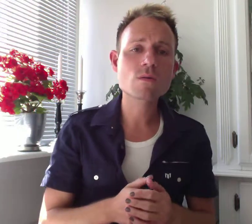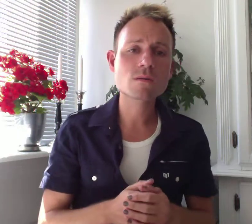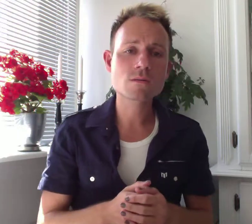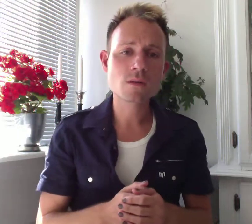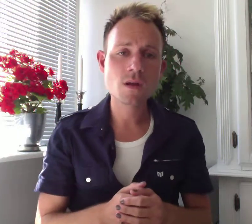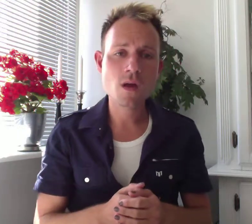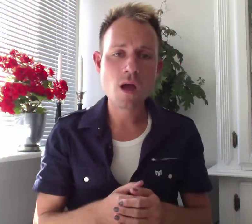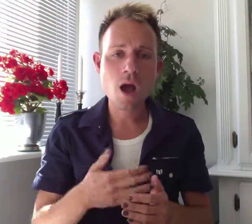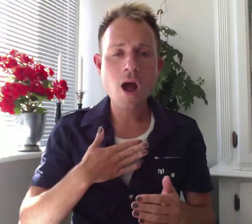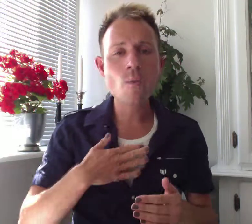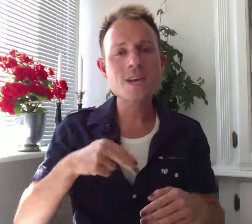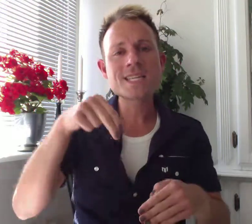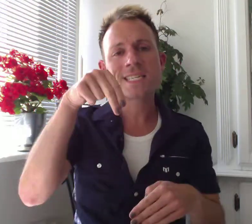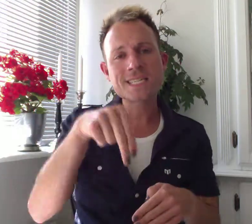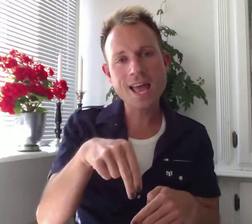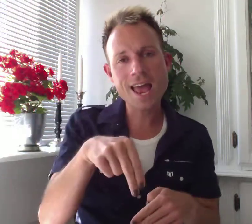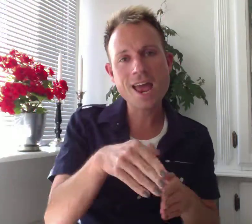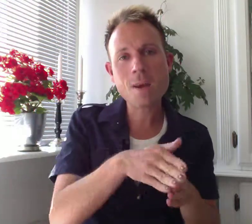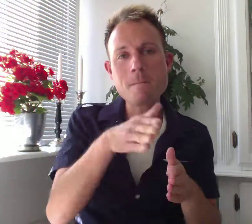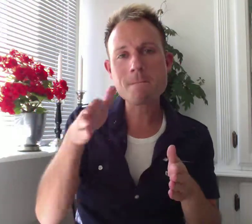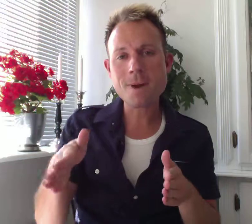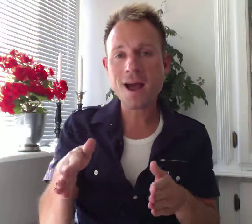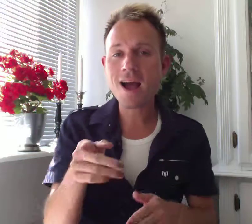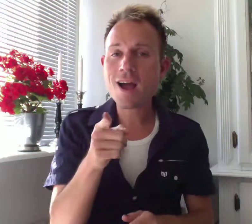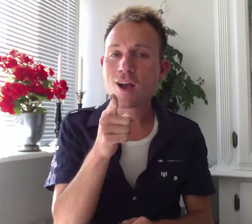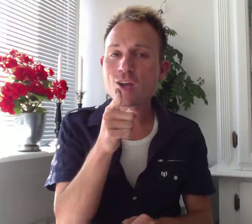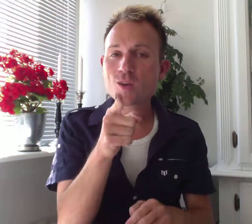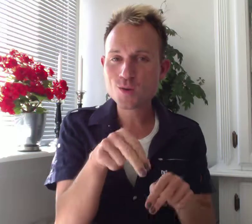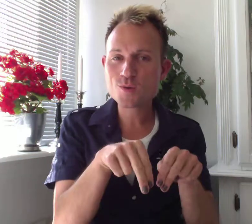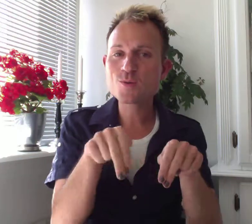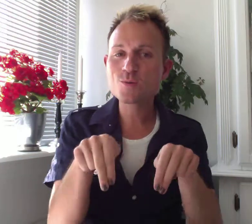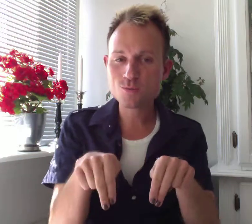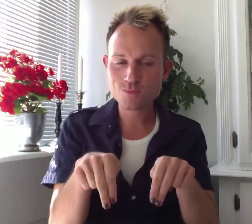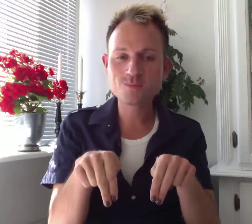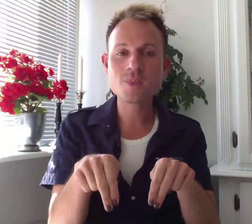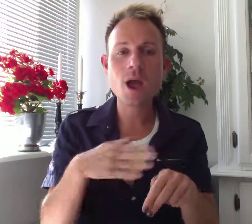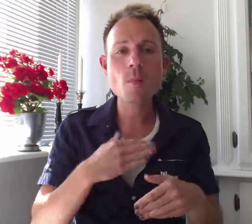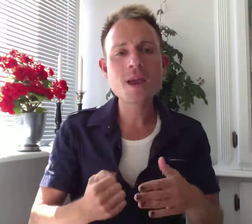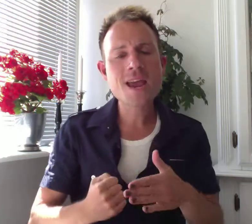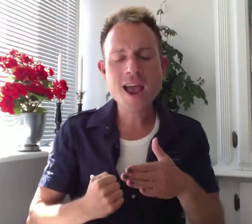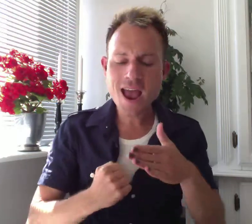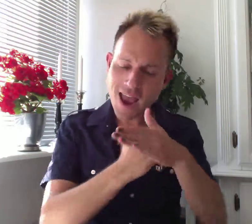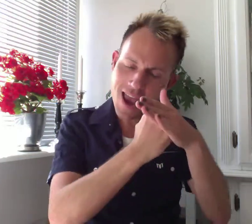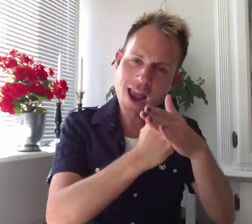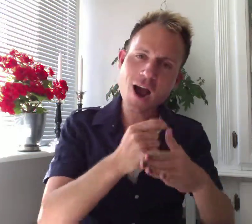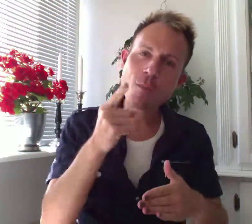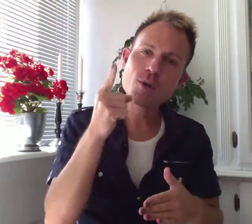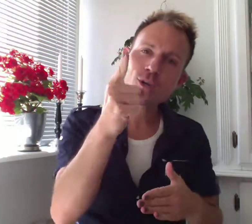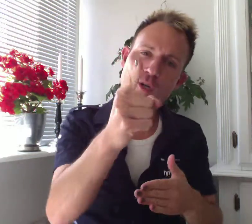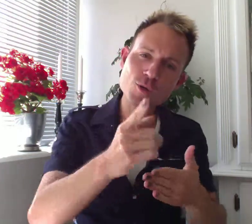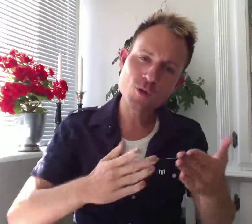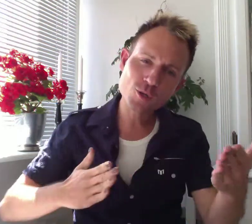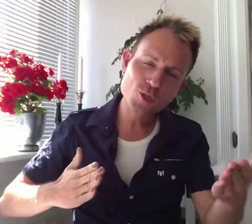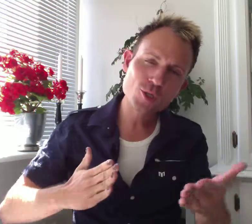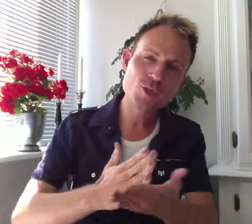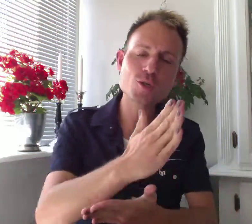I will stand by you. I will help you through.